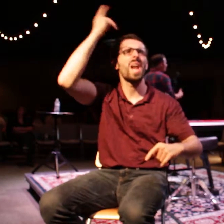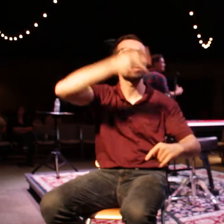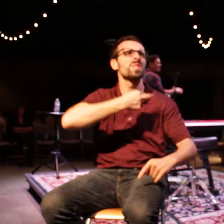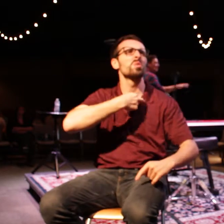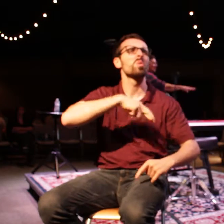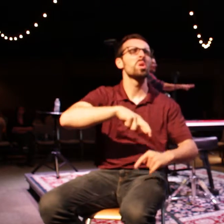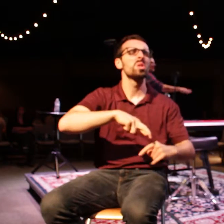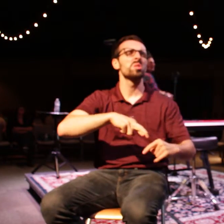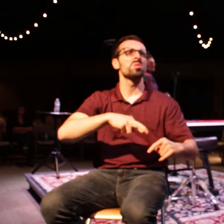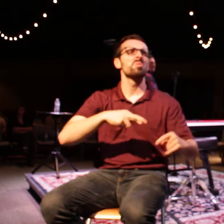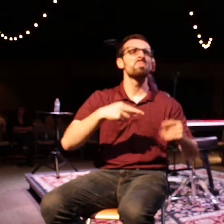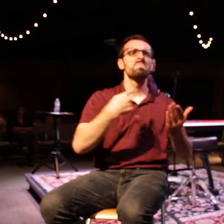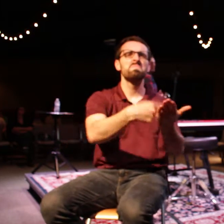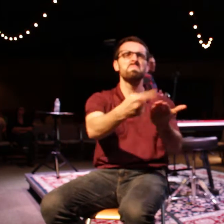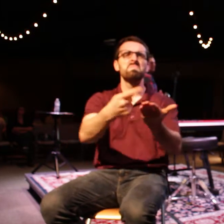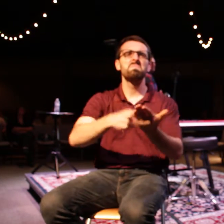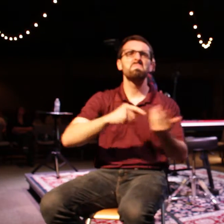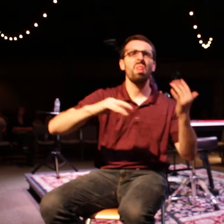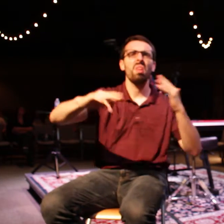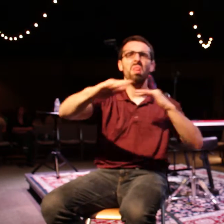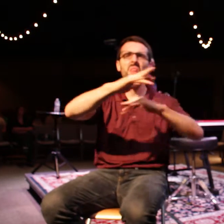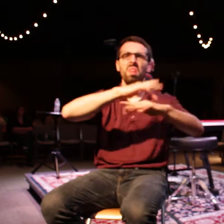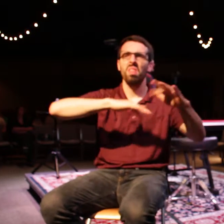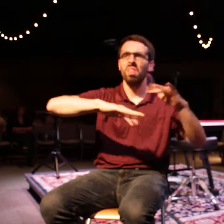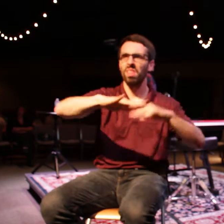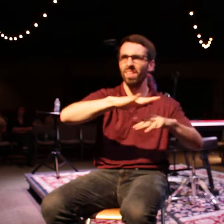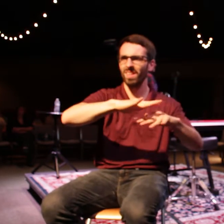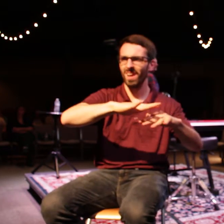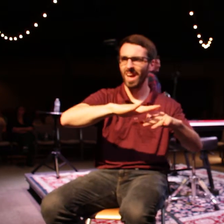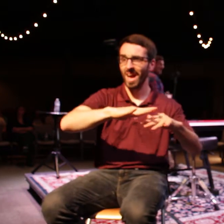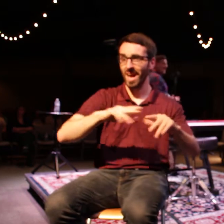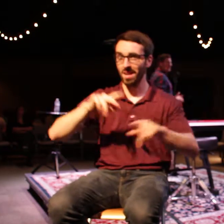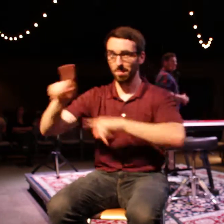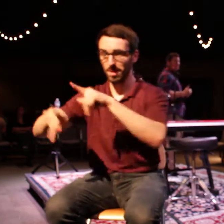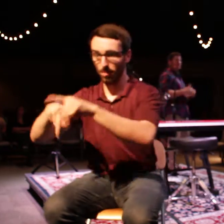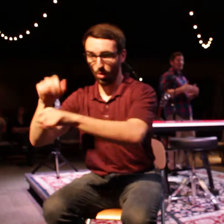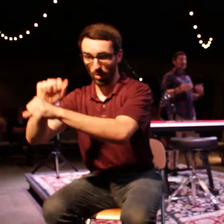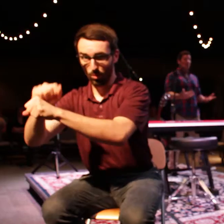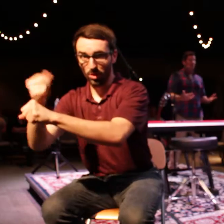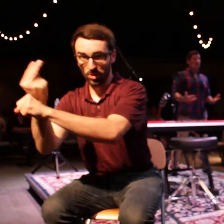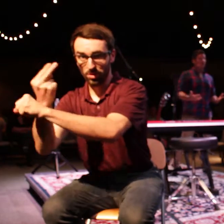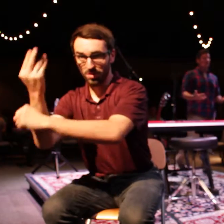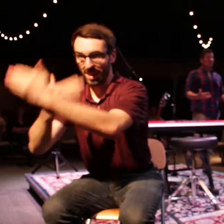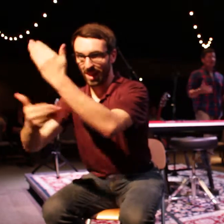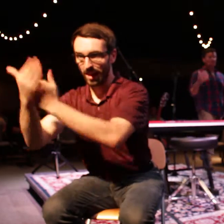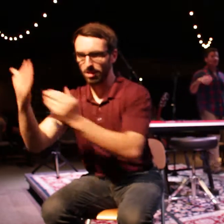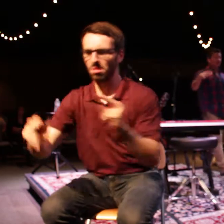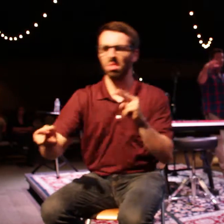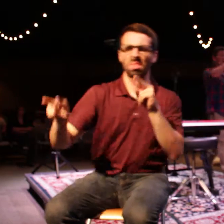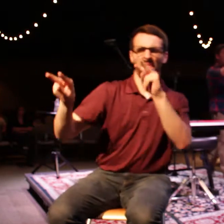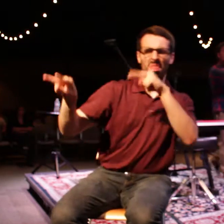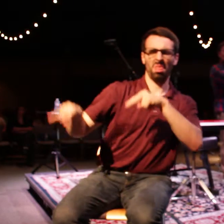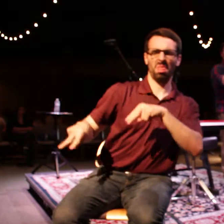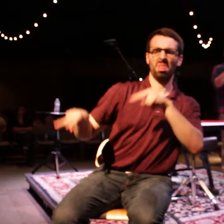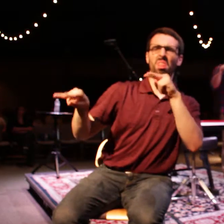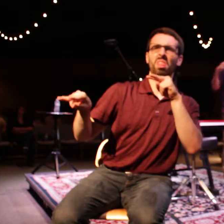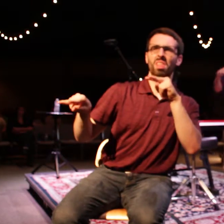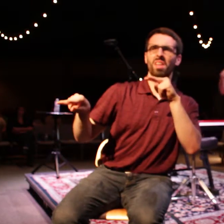and they sort of frowned upon people who actually worked with their hands. In fact, people like Paul, who would have traveled around with